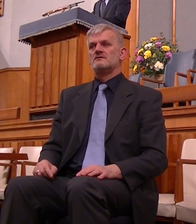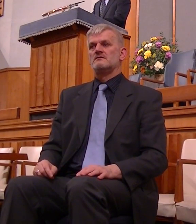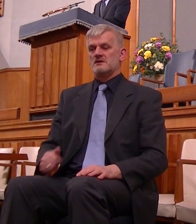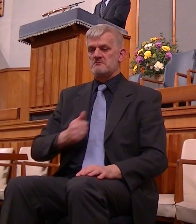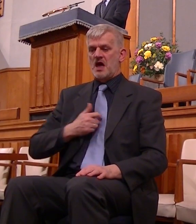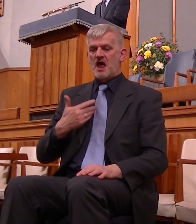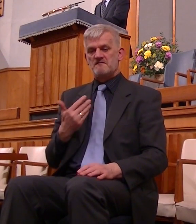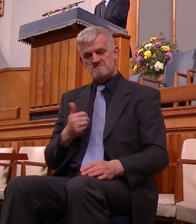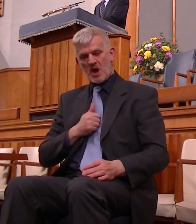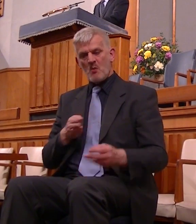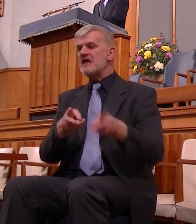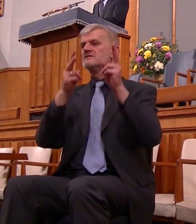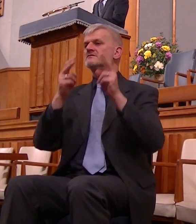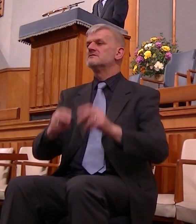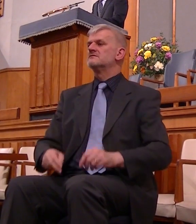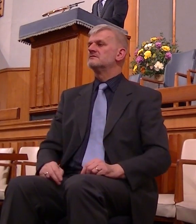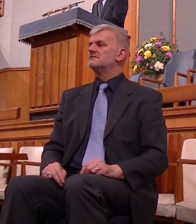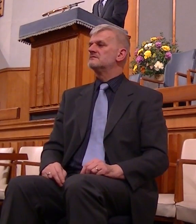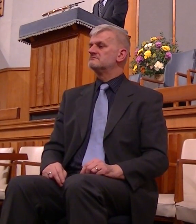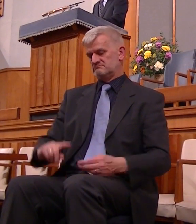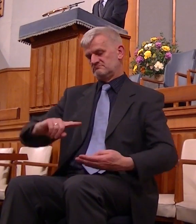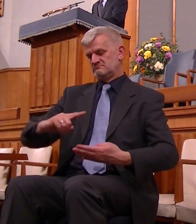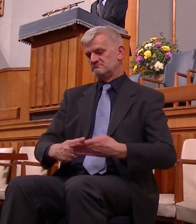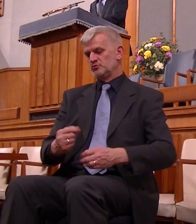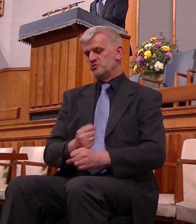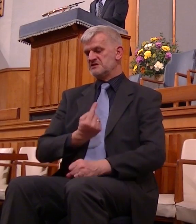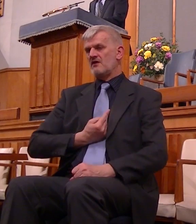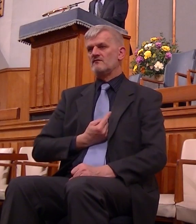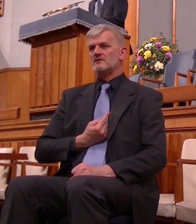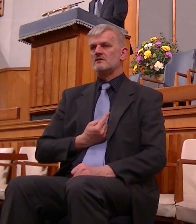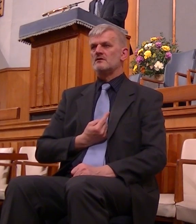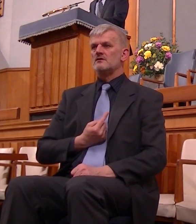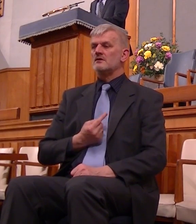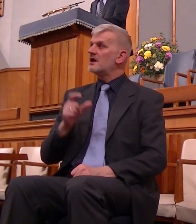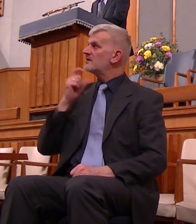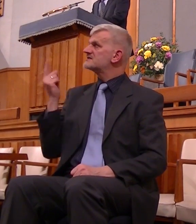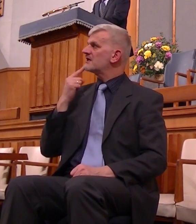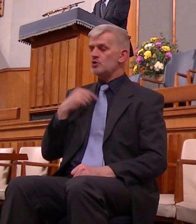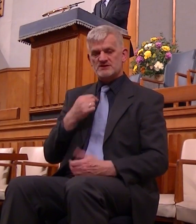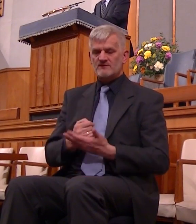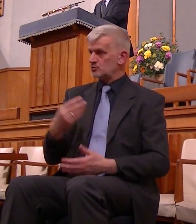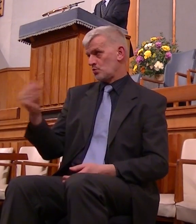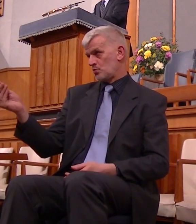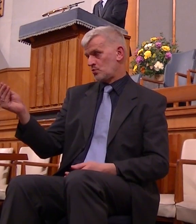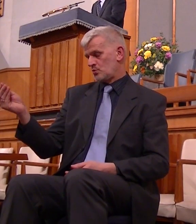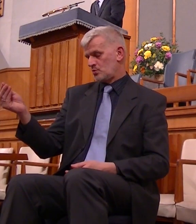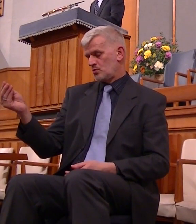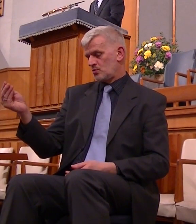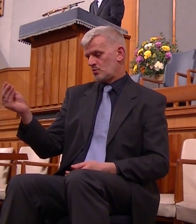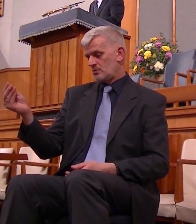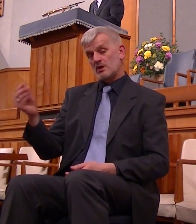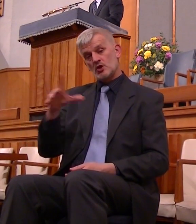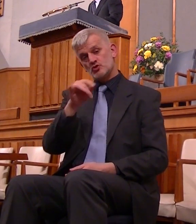want to live I will do what I want to do you call it sin if you like but if I want to do it I will